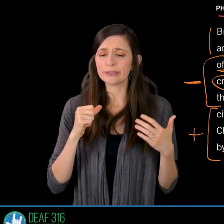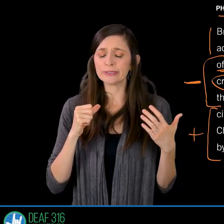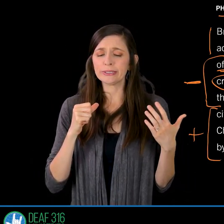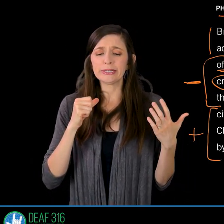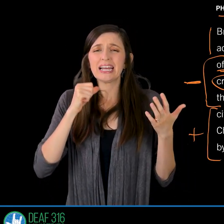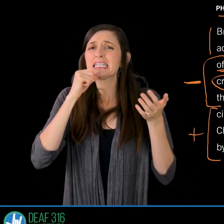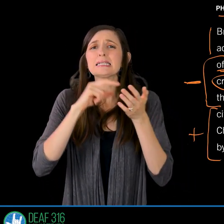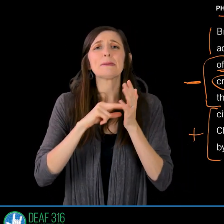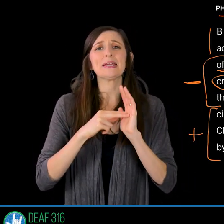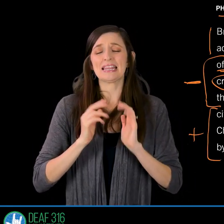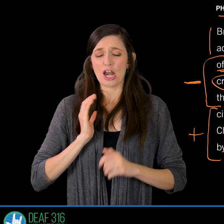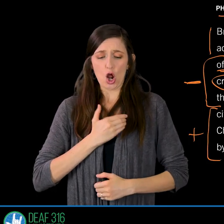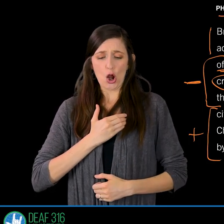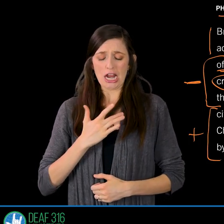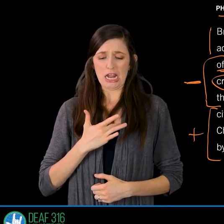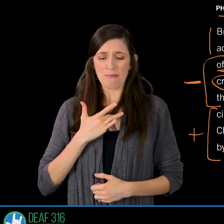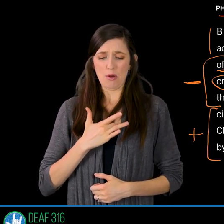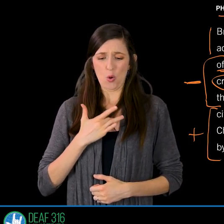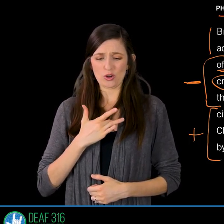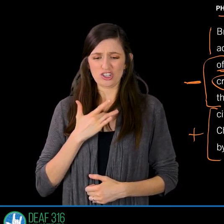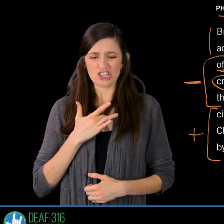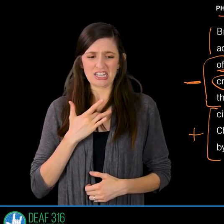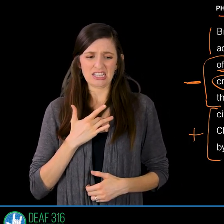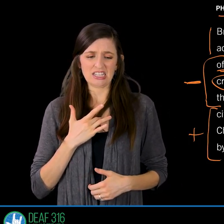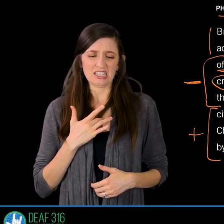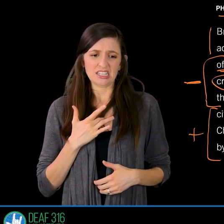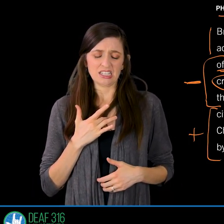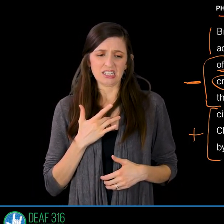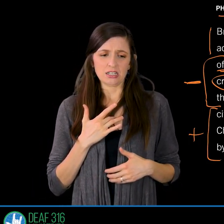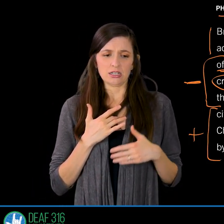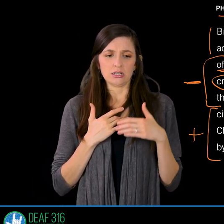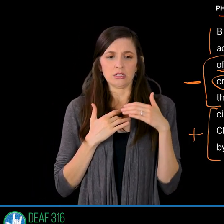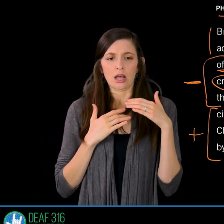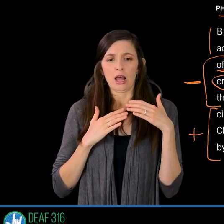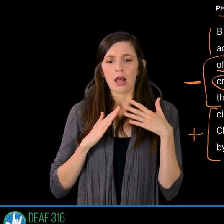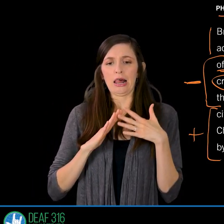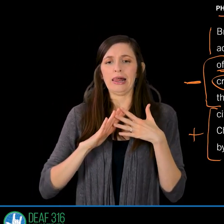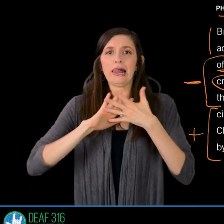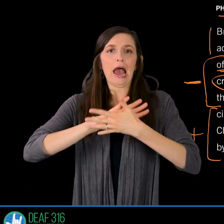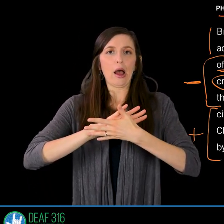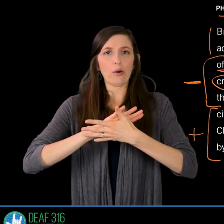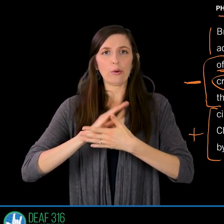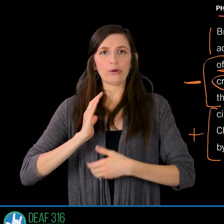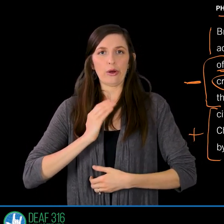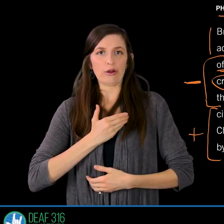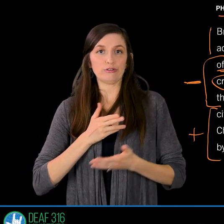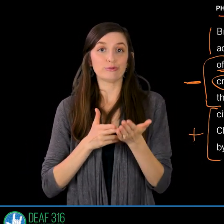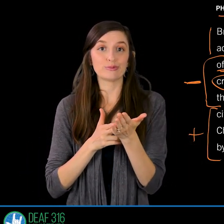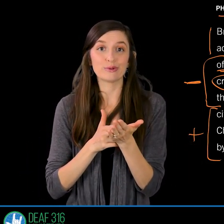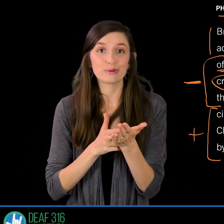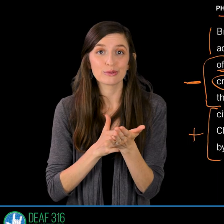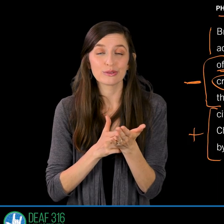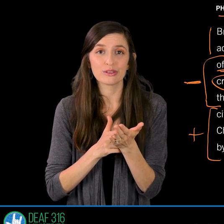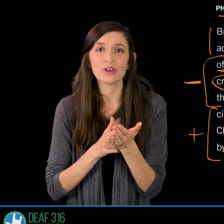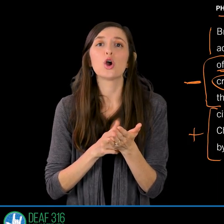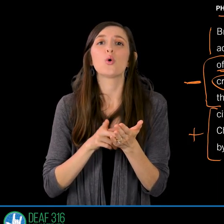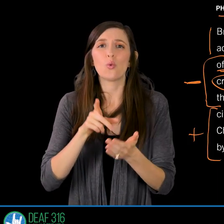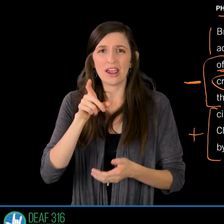mean that our emotions have become so sentimental that we can't speak the truth anymore about the destruction